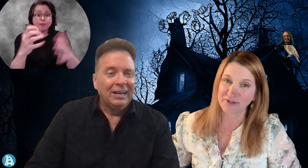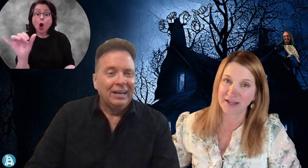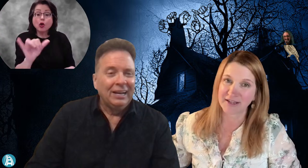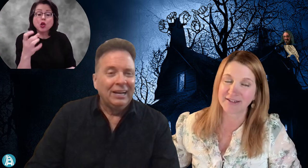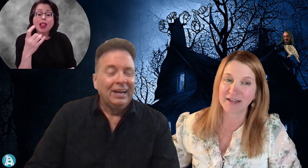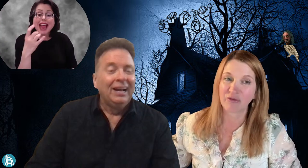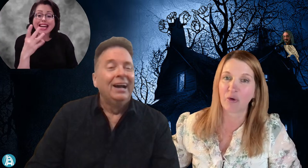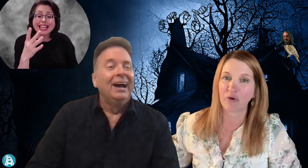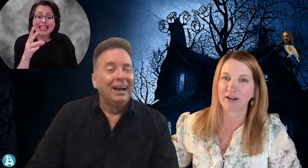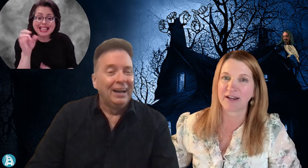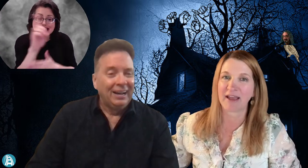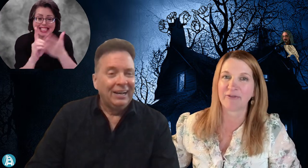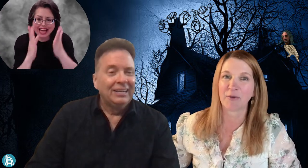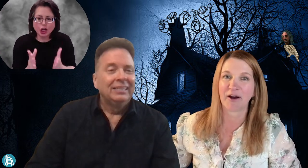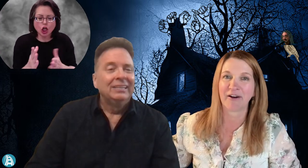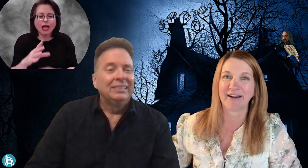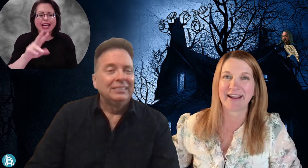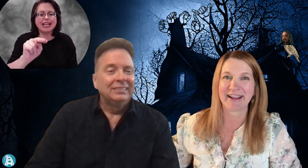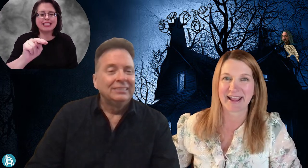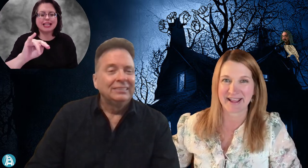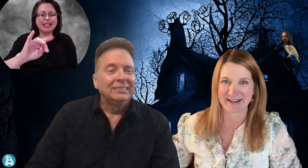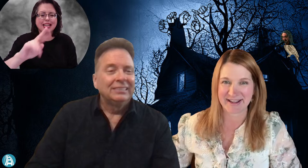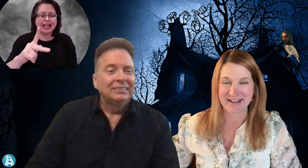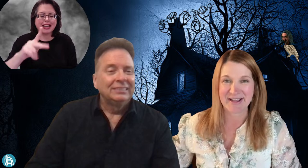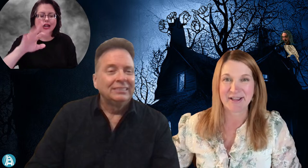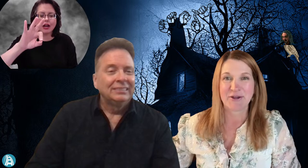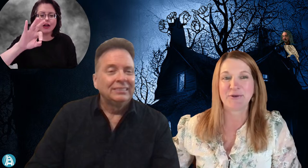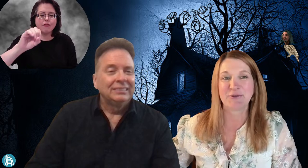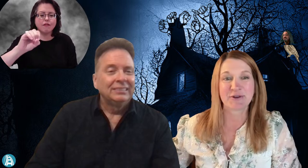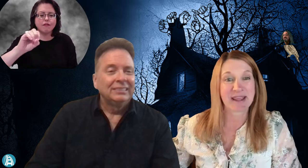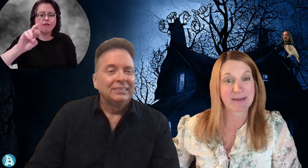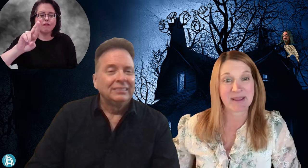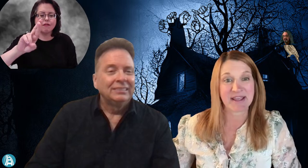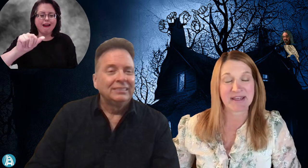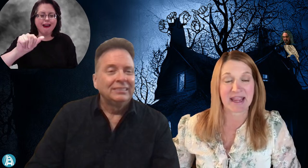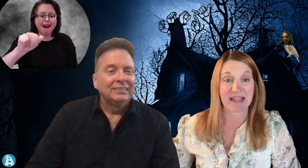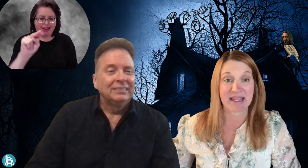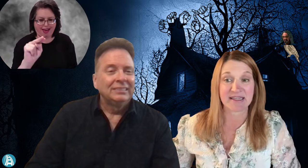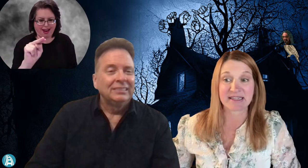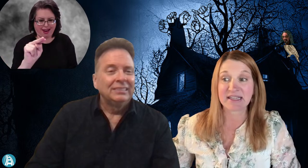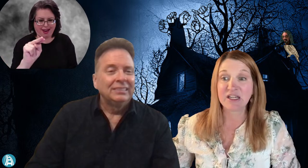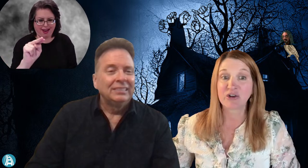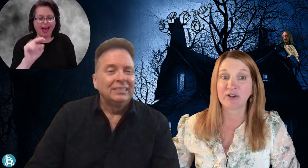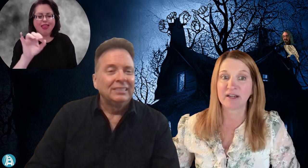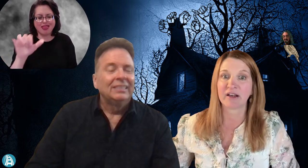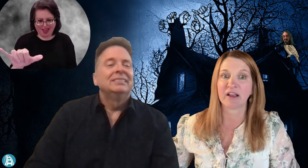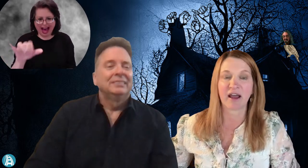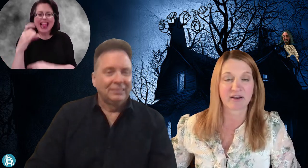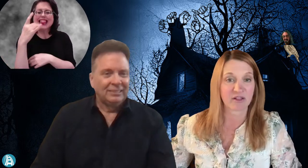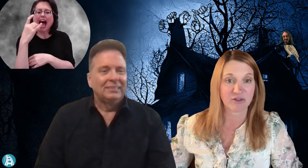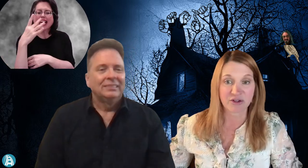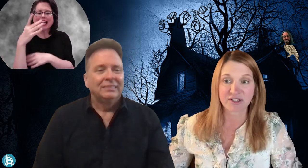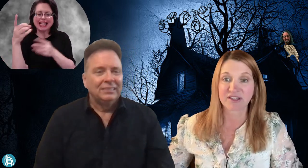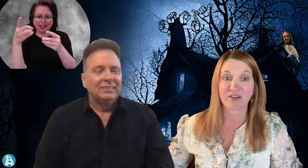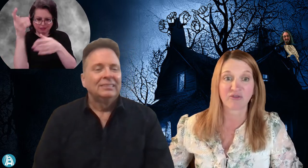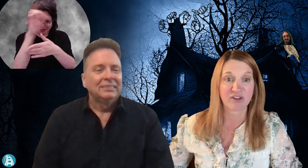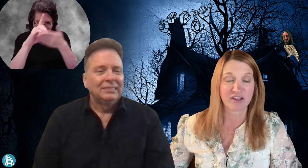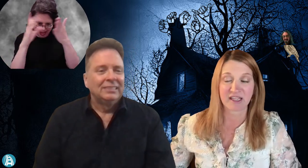Nick, Nick Foran, F-O-R-A-N, who came in, and he created a lot of the looks and the feeling